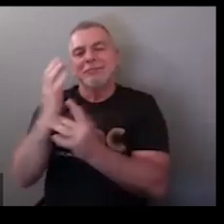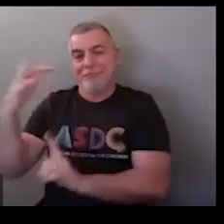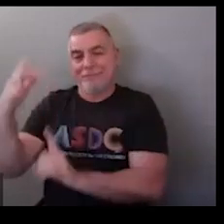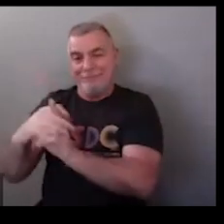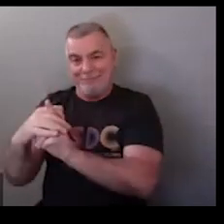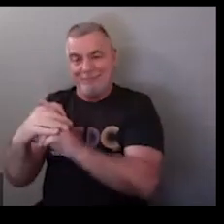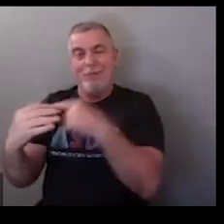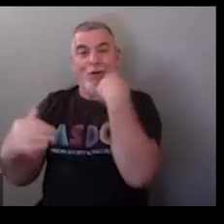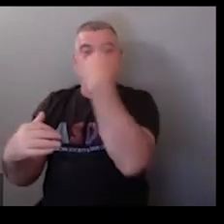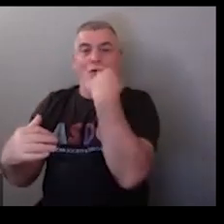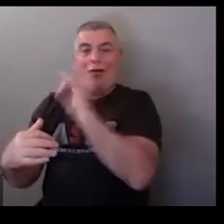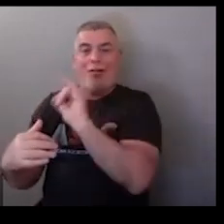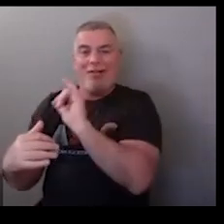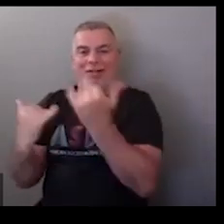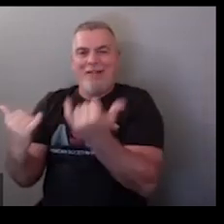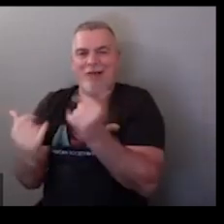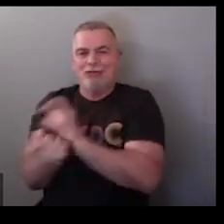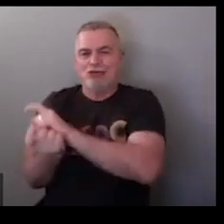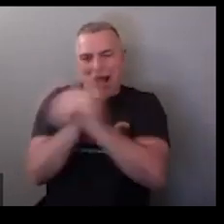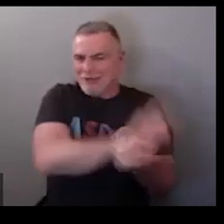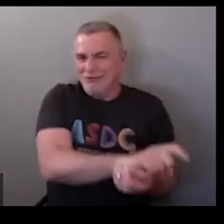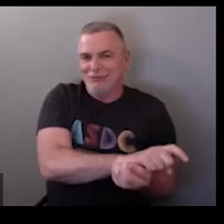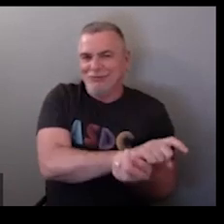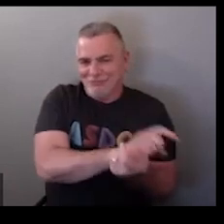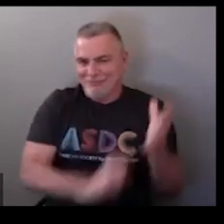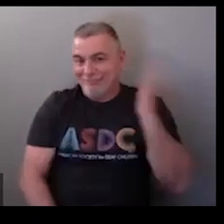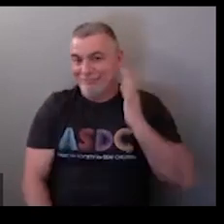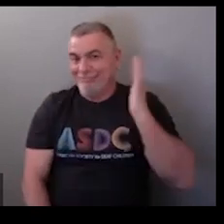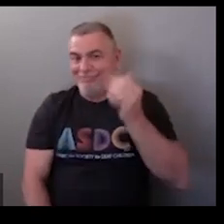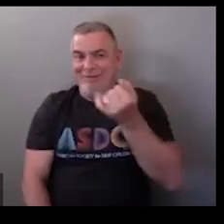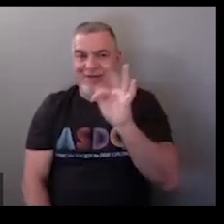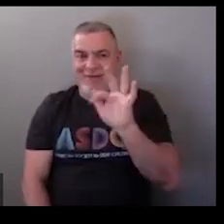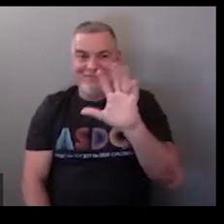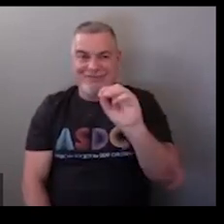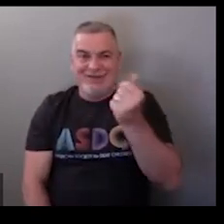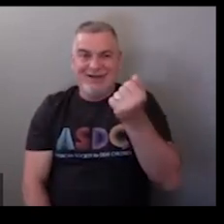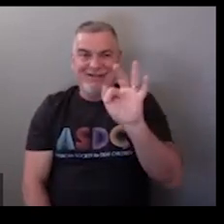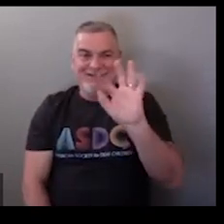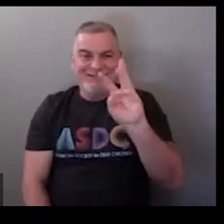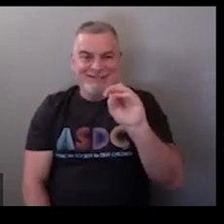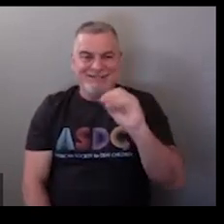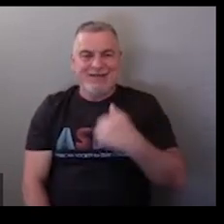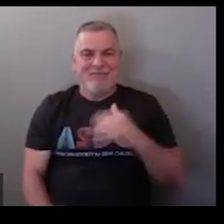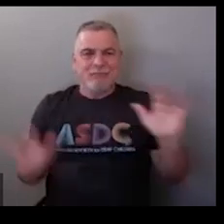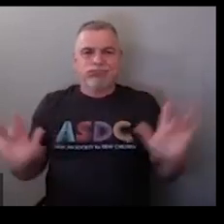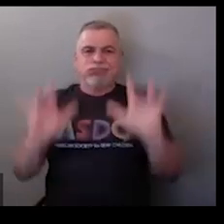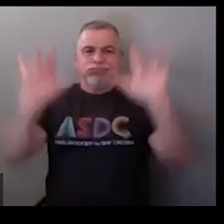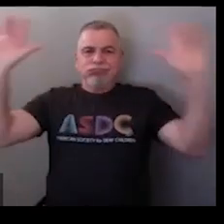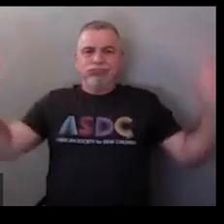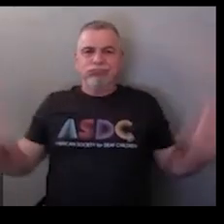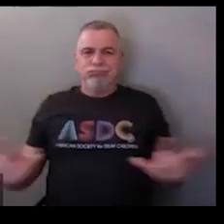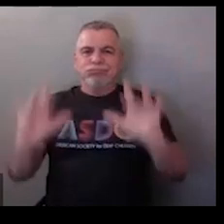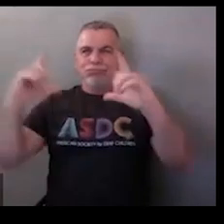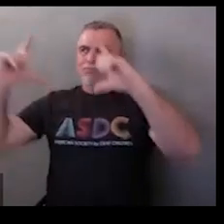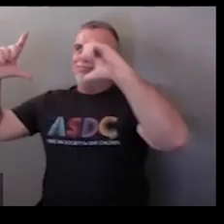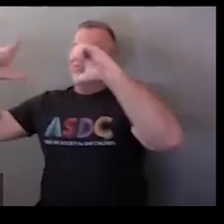and the reason being is because technology changes so the way a computer used to look is different from the way a computer looks now back in